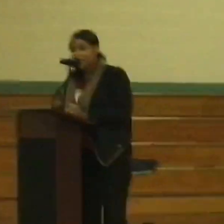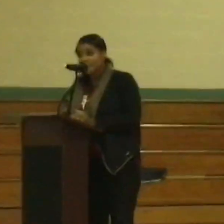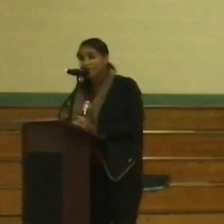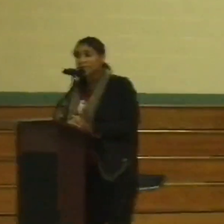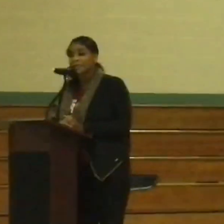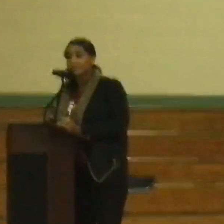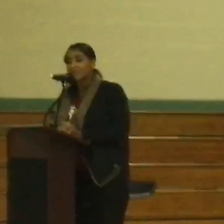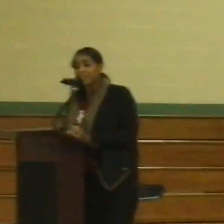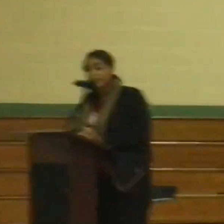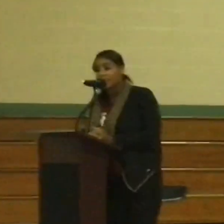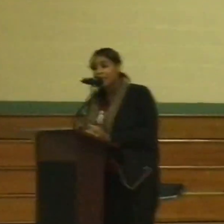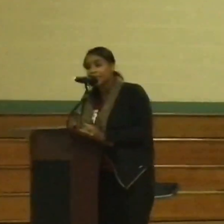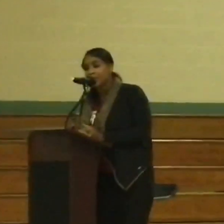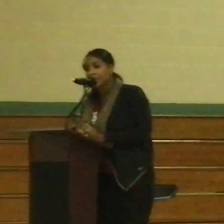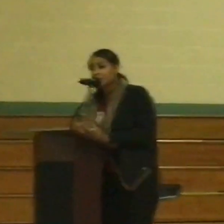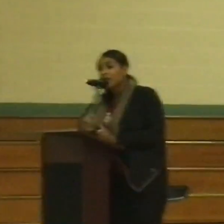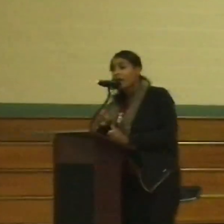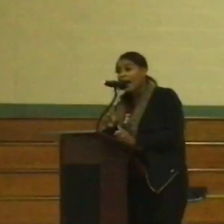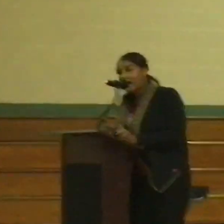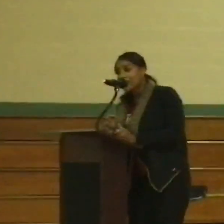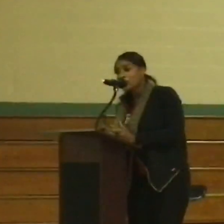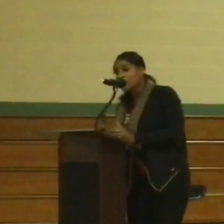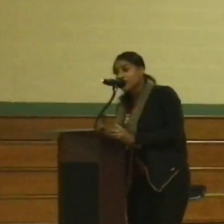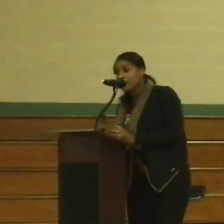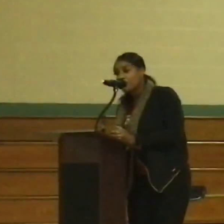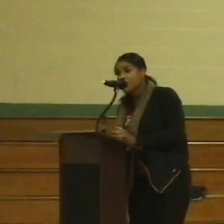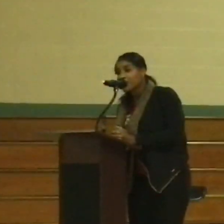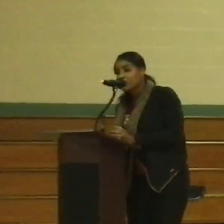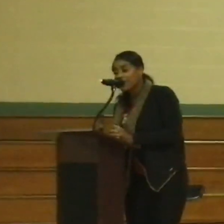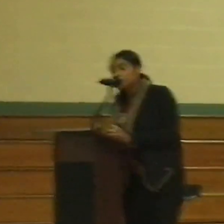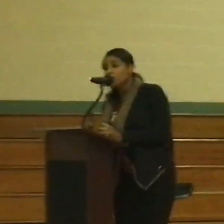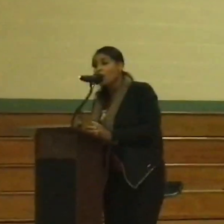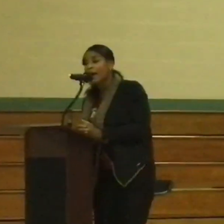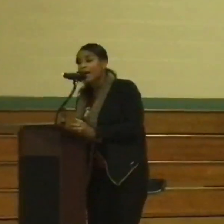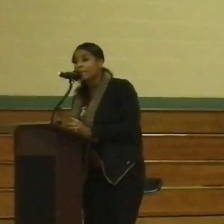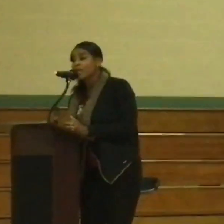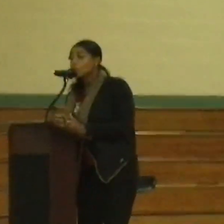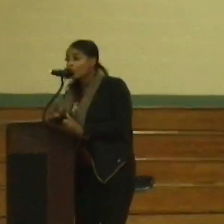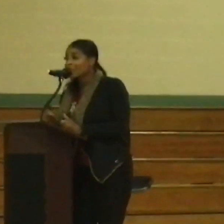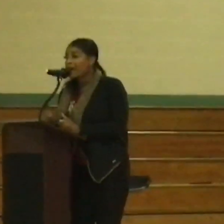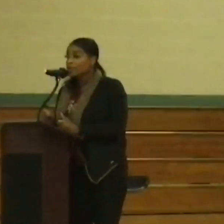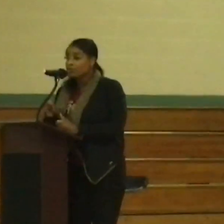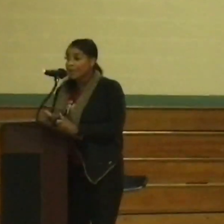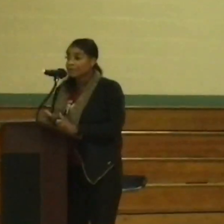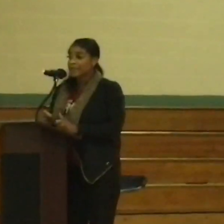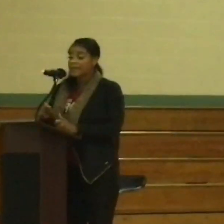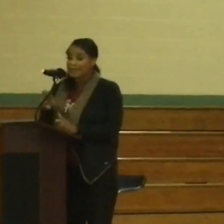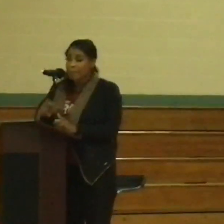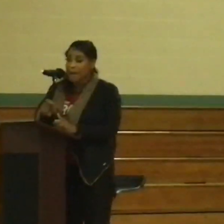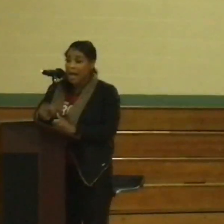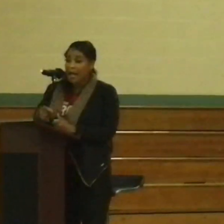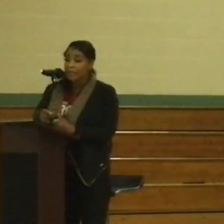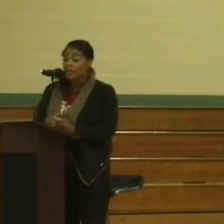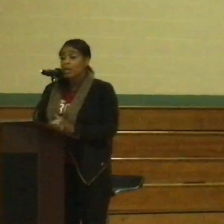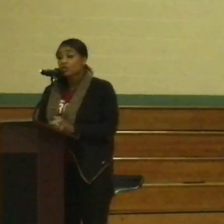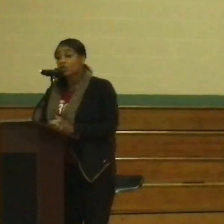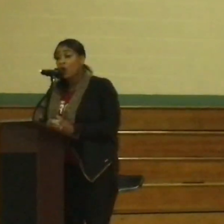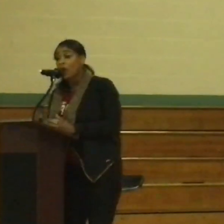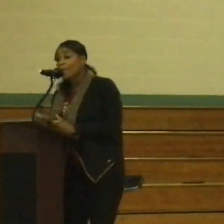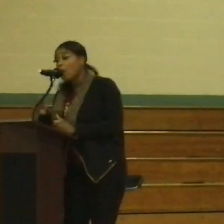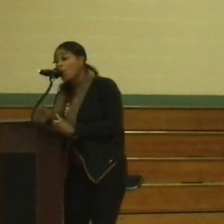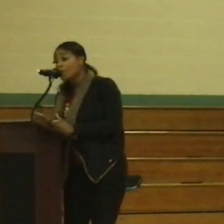facilities here in the city of Flint because I don't believe we can address crime without addressing the mind.